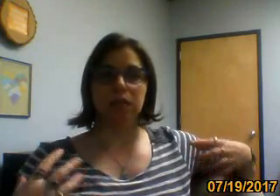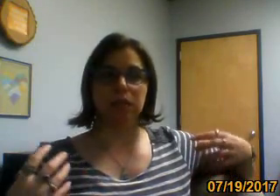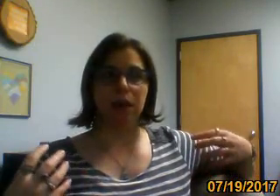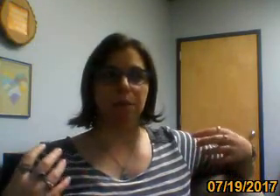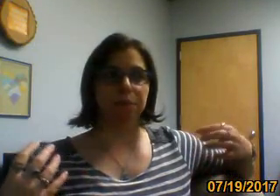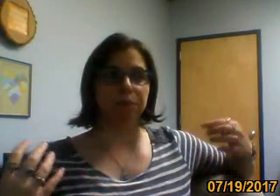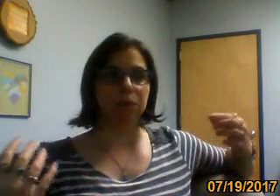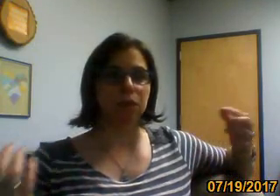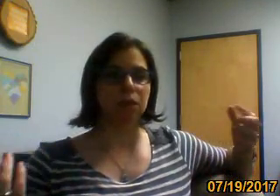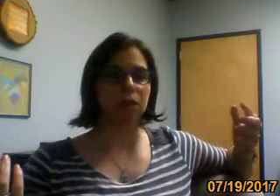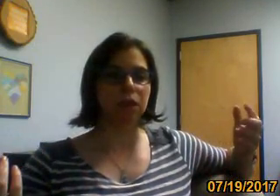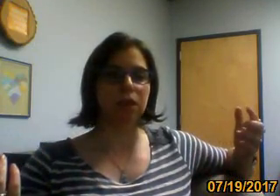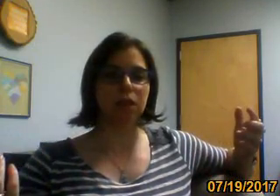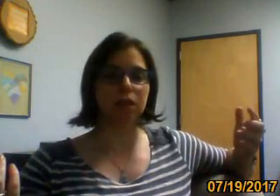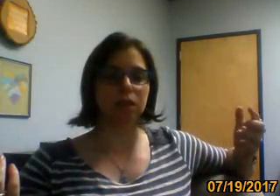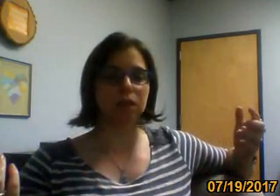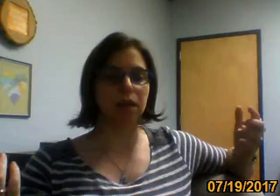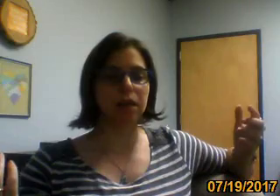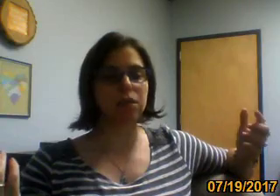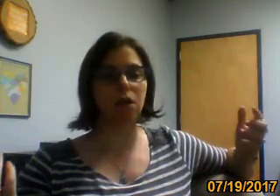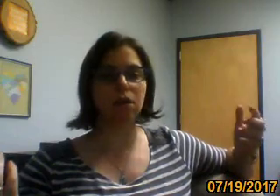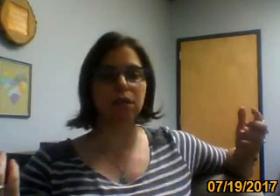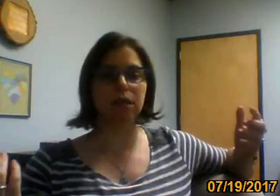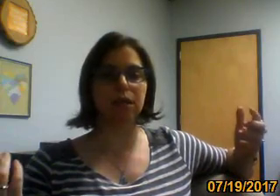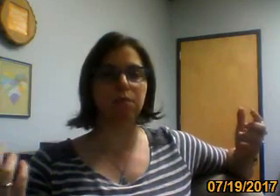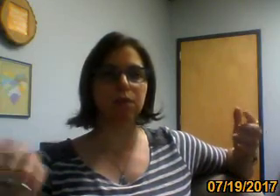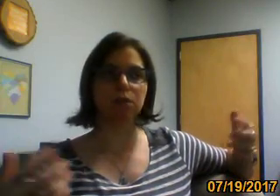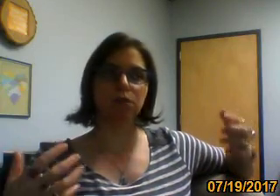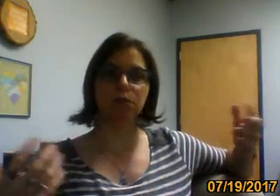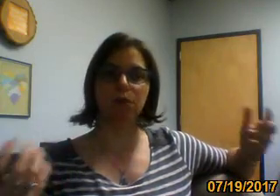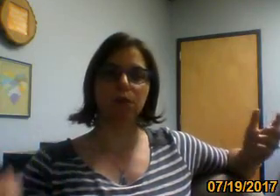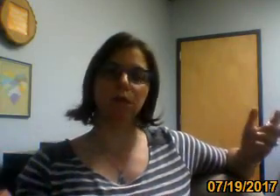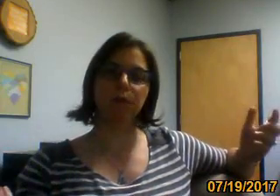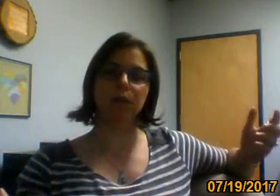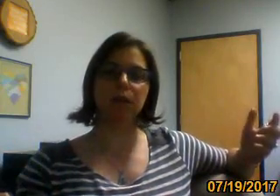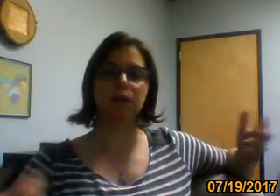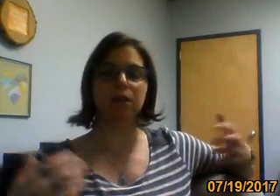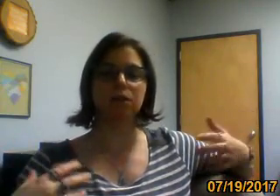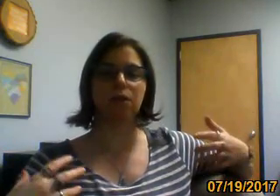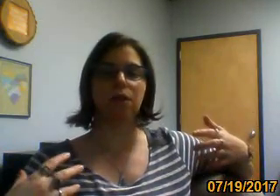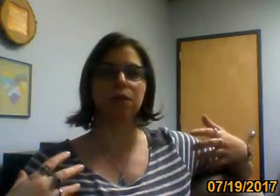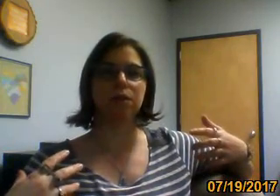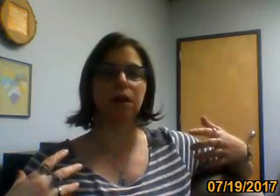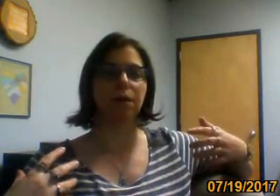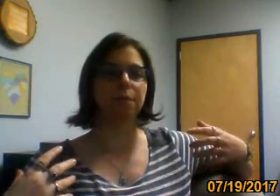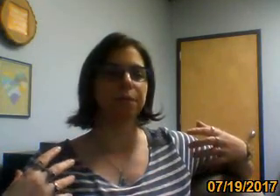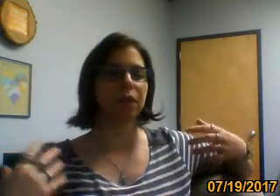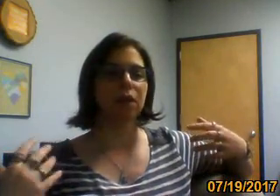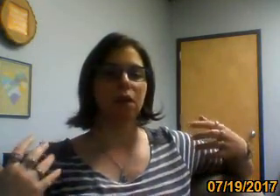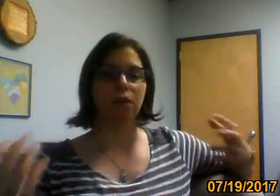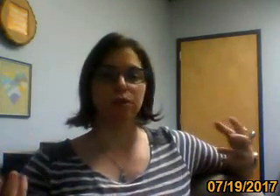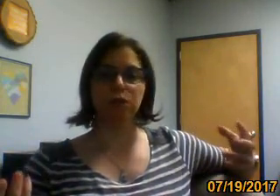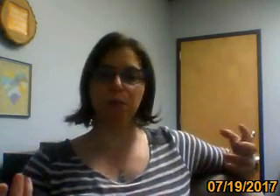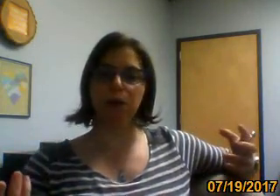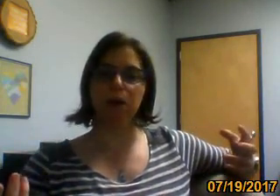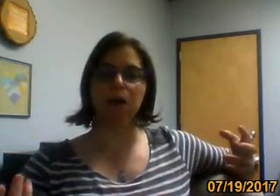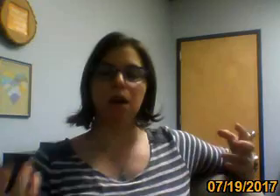this, um, it's, it's an art technique, but it's also an art therapy technique. It's called, um, altered book.